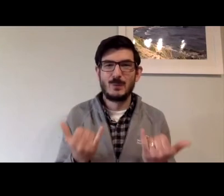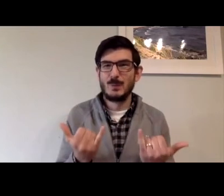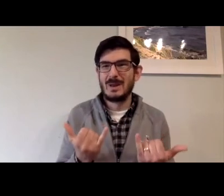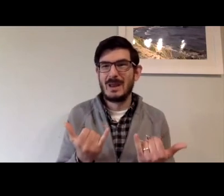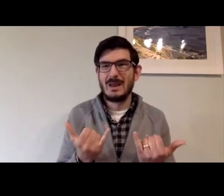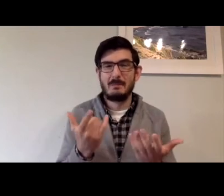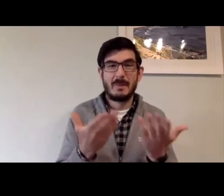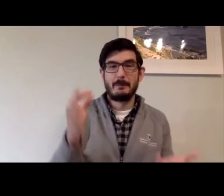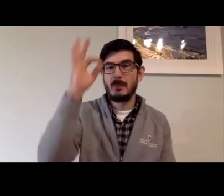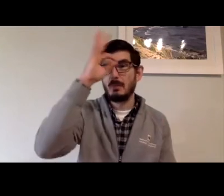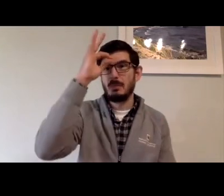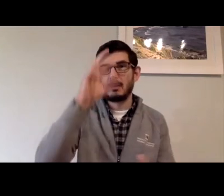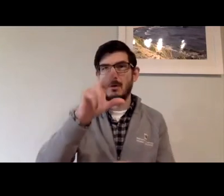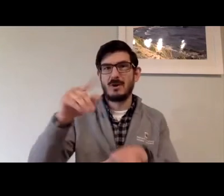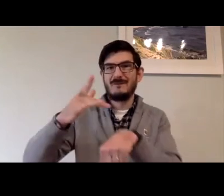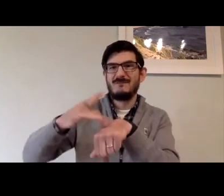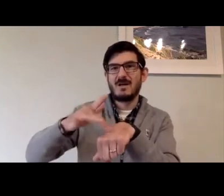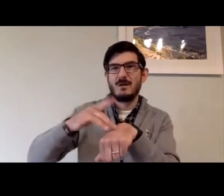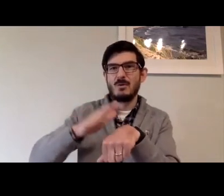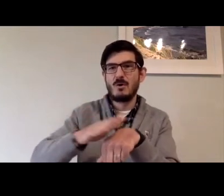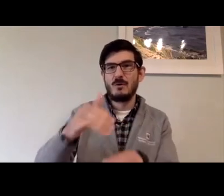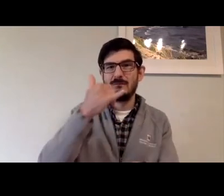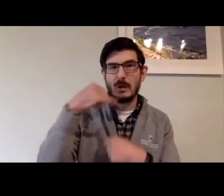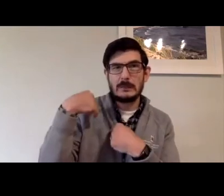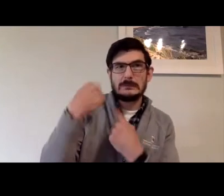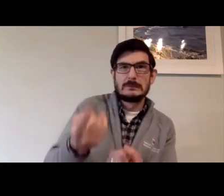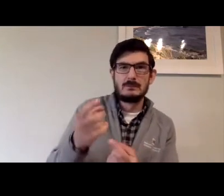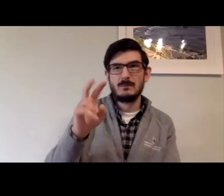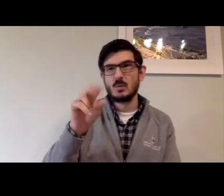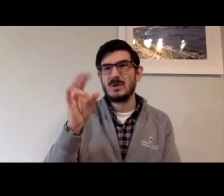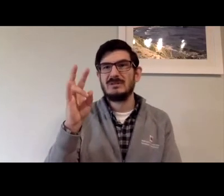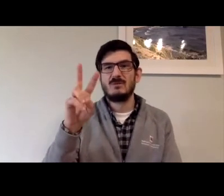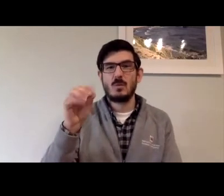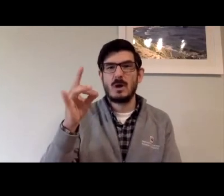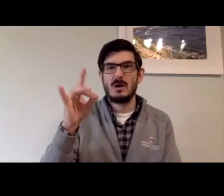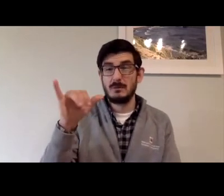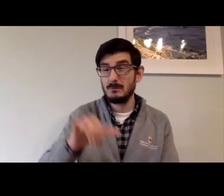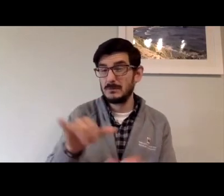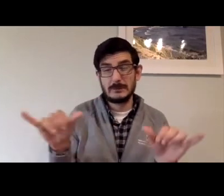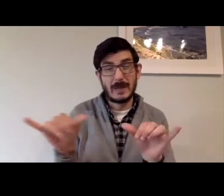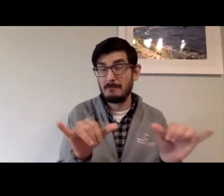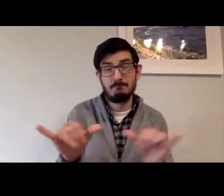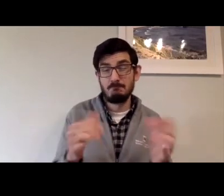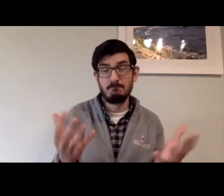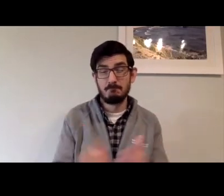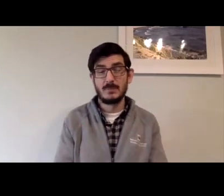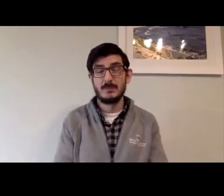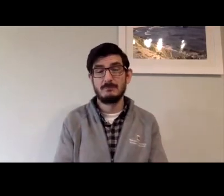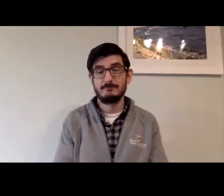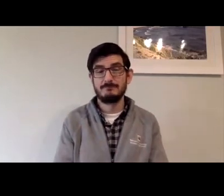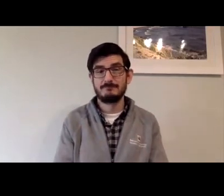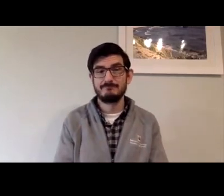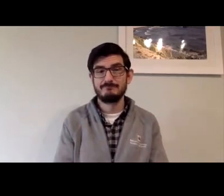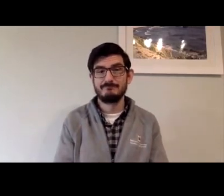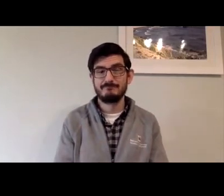RTT is and the fact that maybe it's even on your phone. And you had no idea that it was available since 2017,